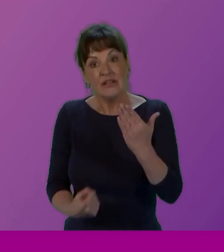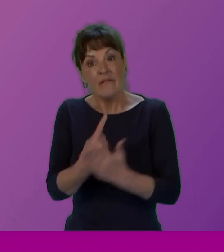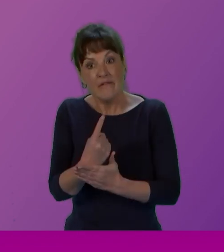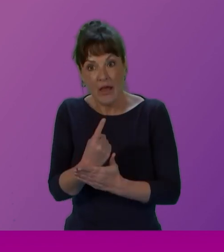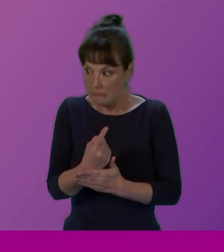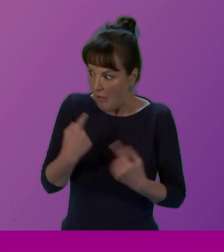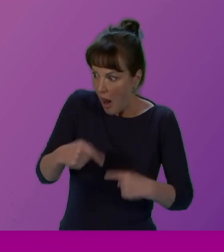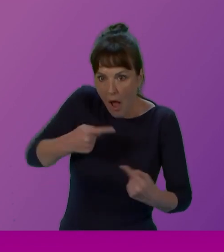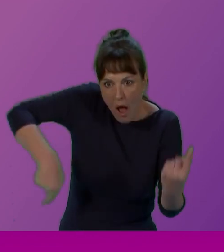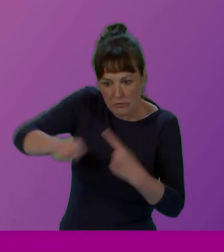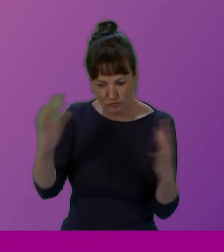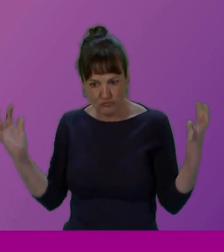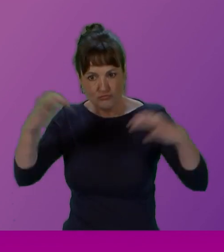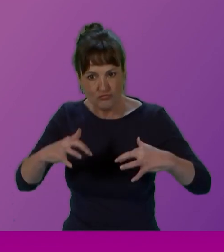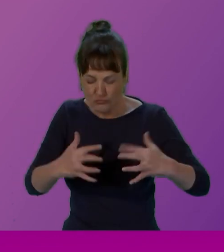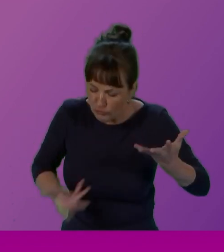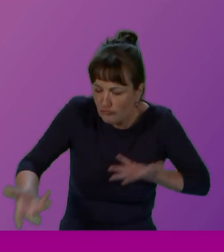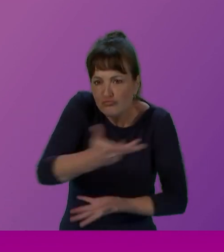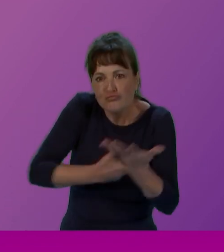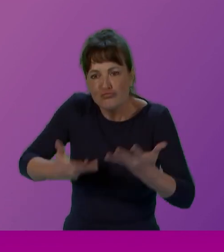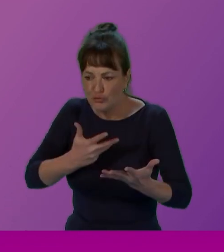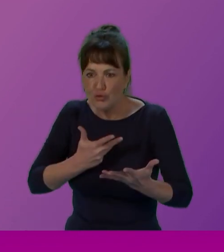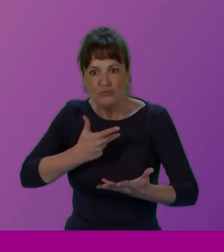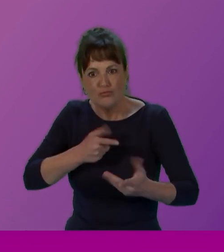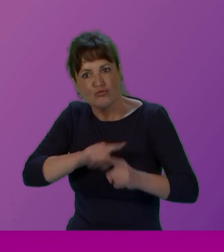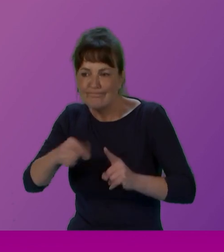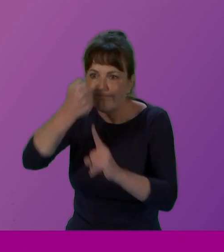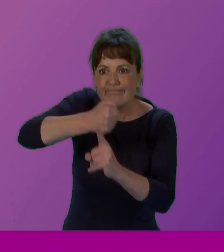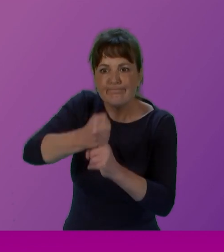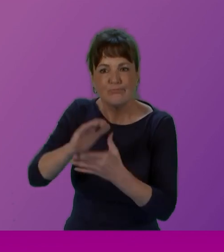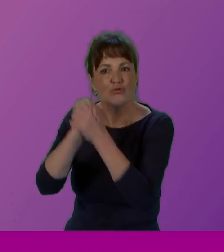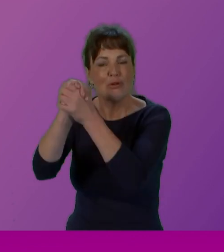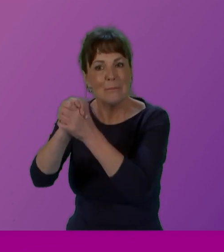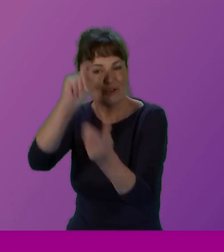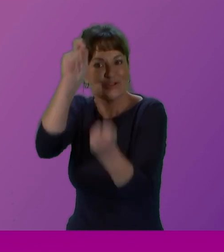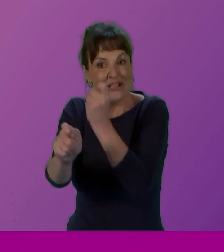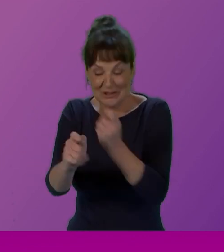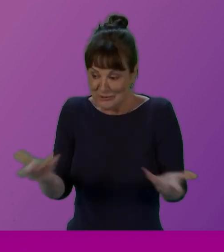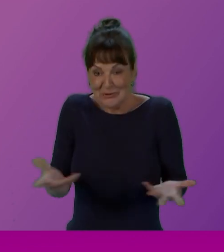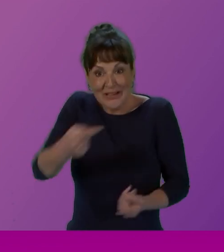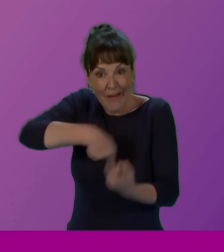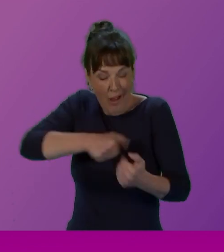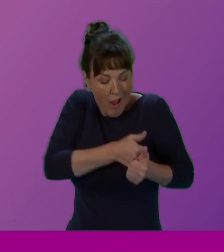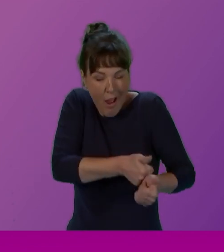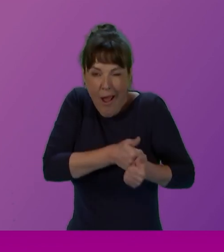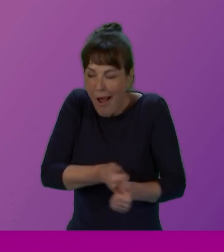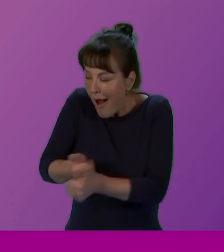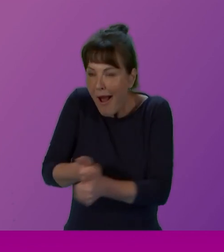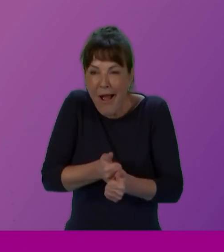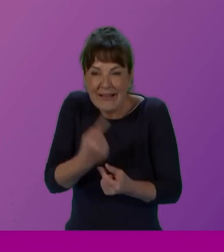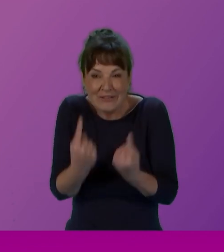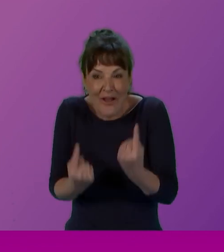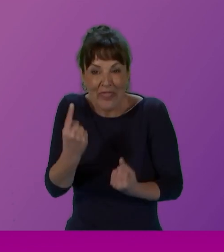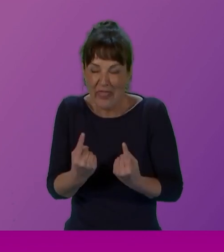a difference by using our voices to champion change. Today we support one another to challenge inequalities